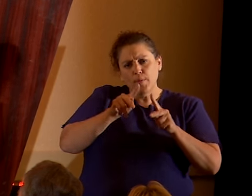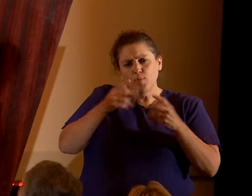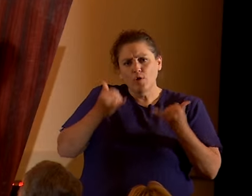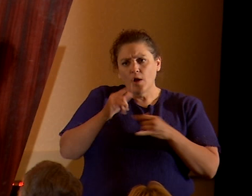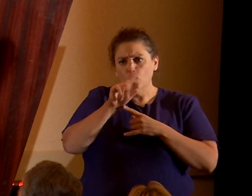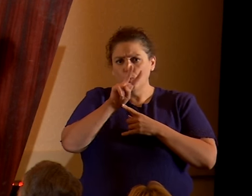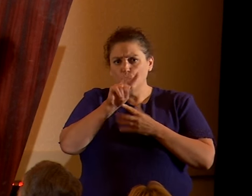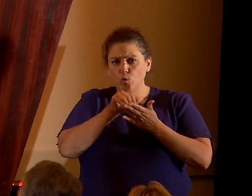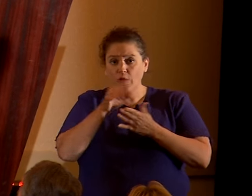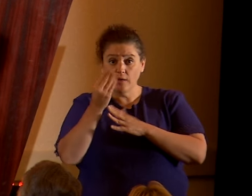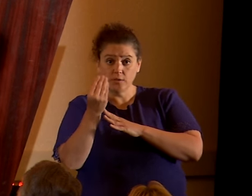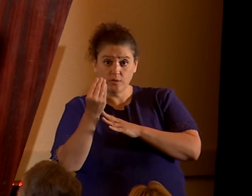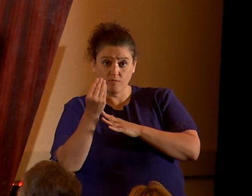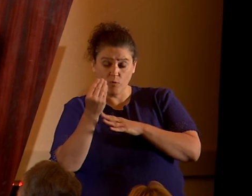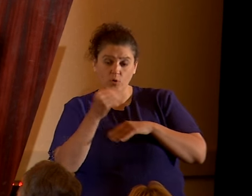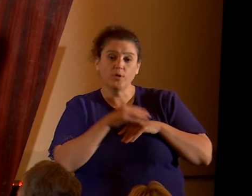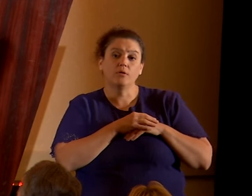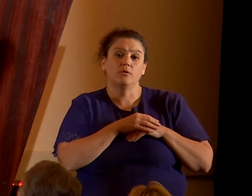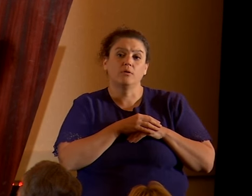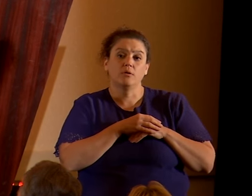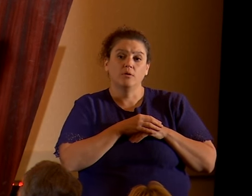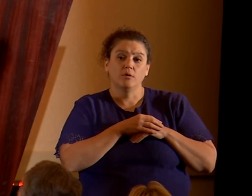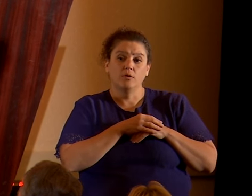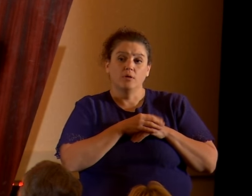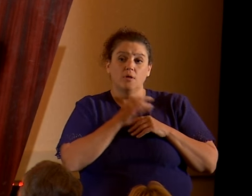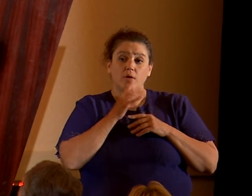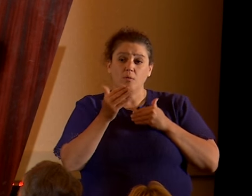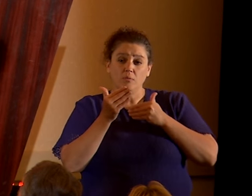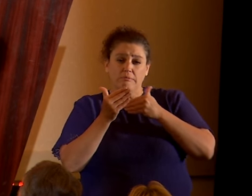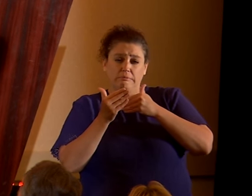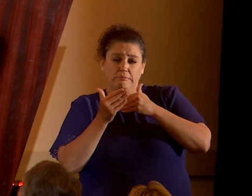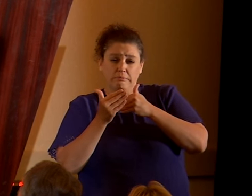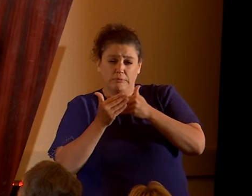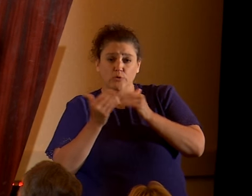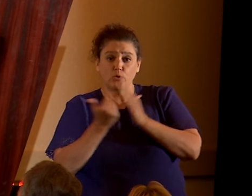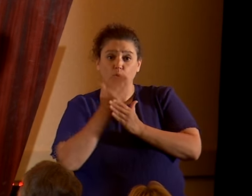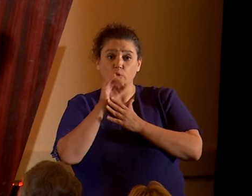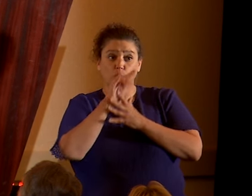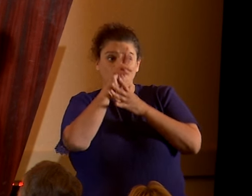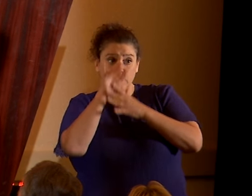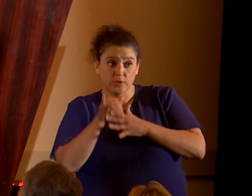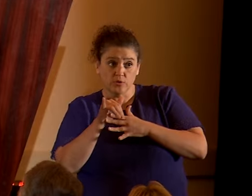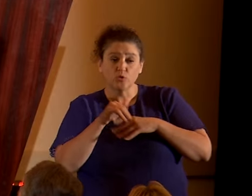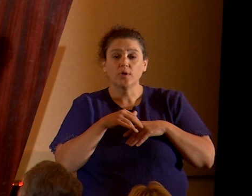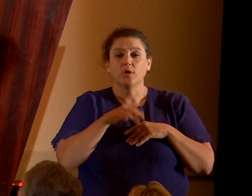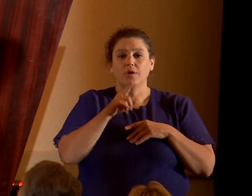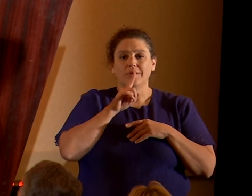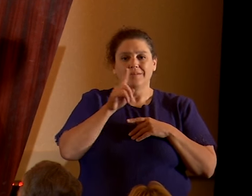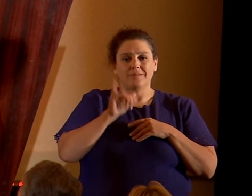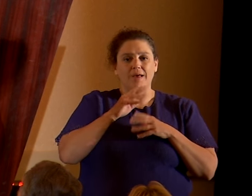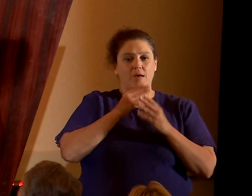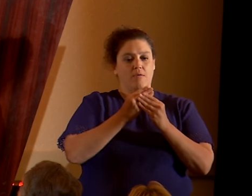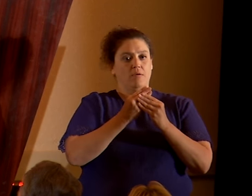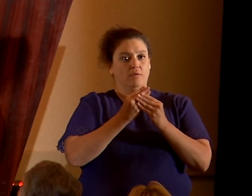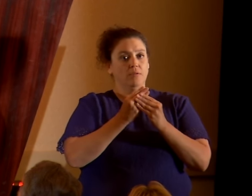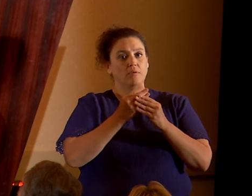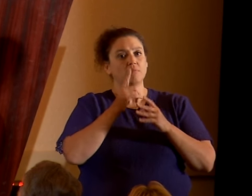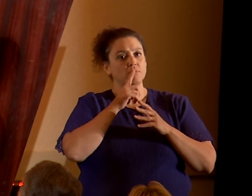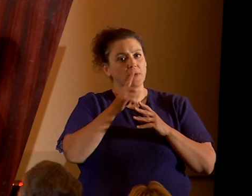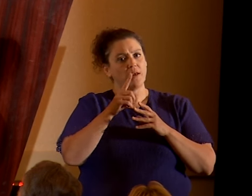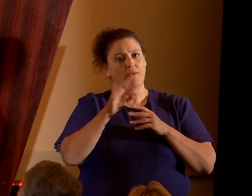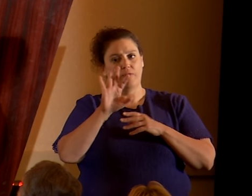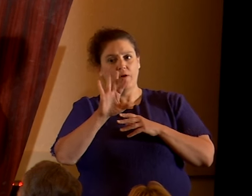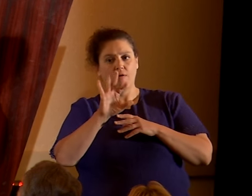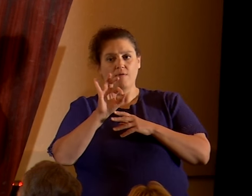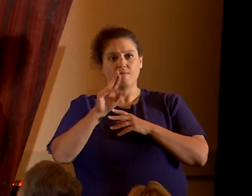not in the 15th or the 16th century, and that fundamentalist Islam is the most dangerous of all fundamentalism. What a